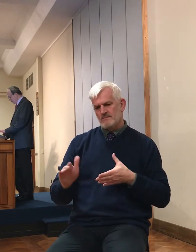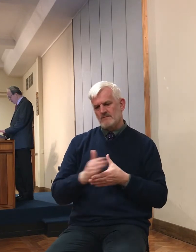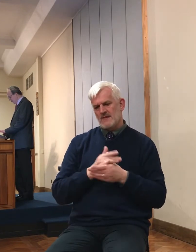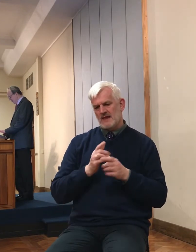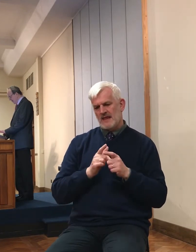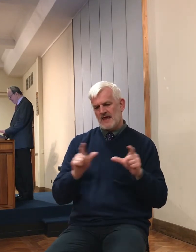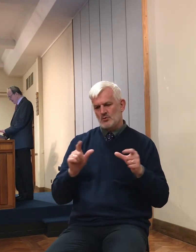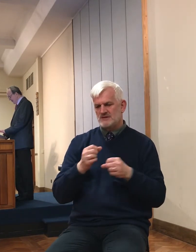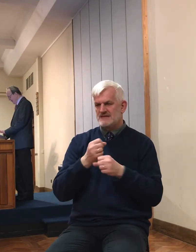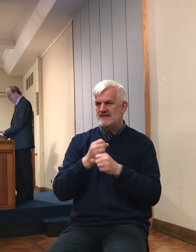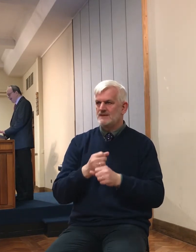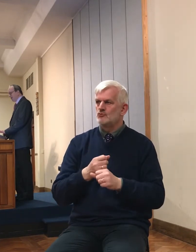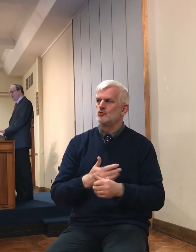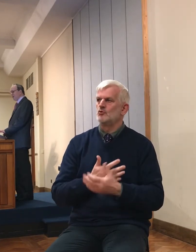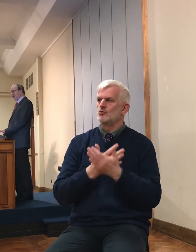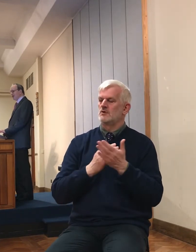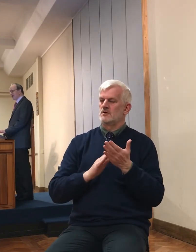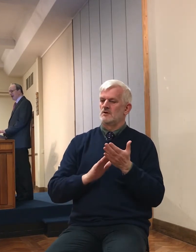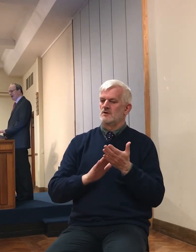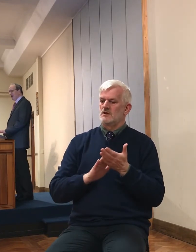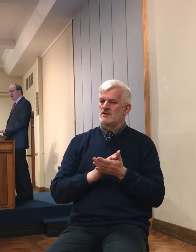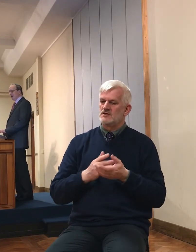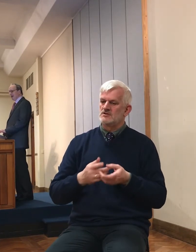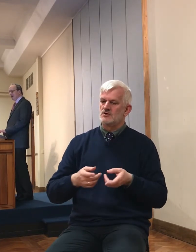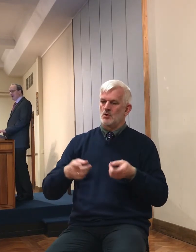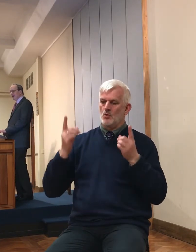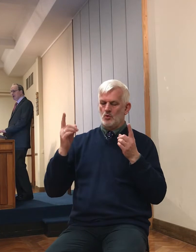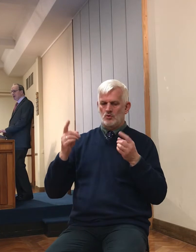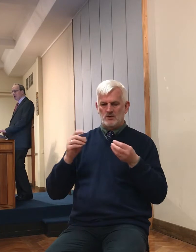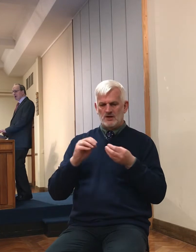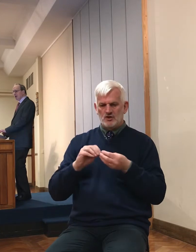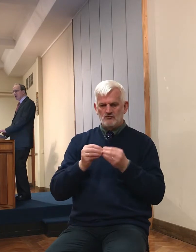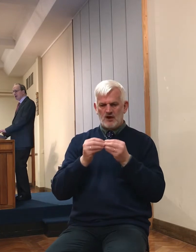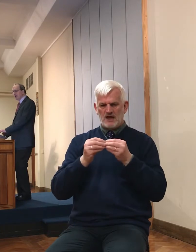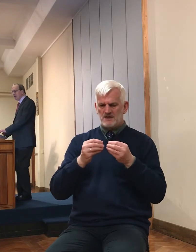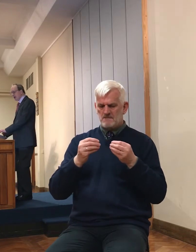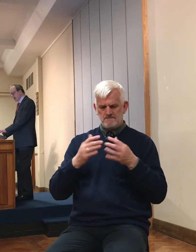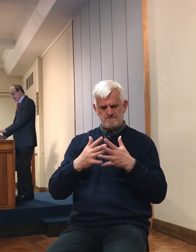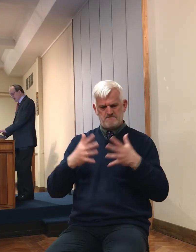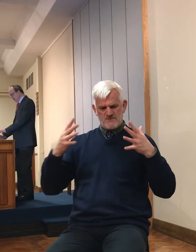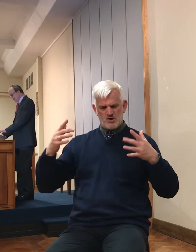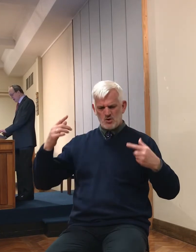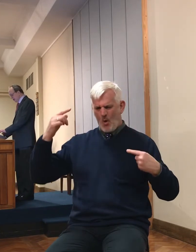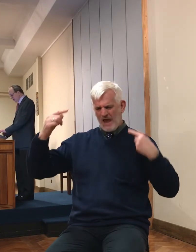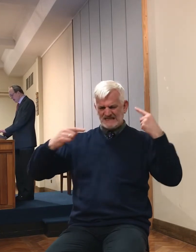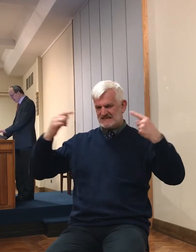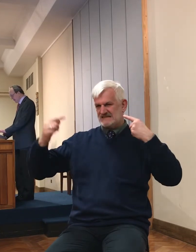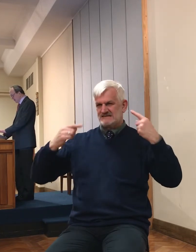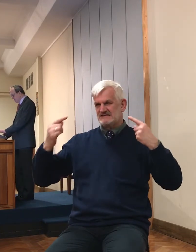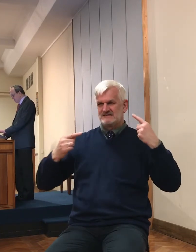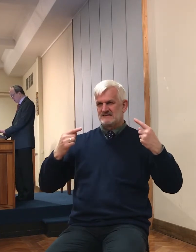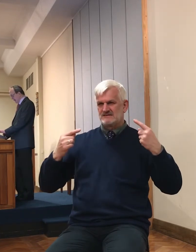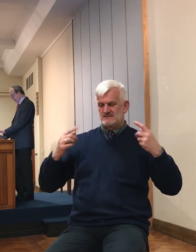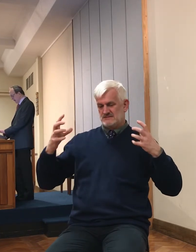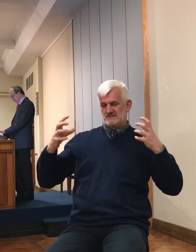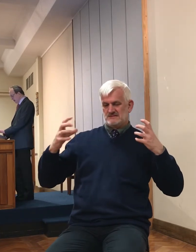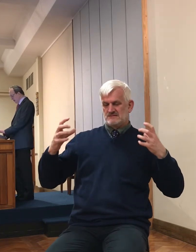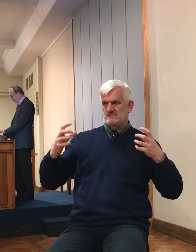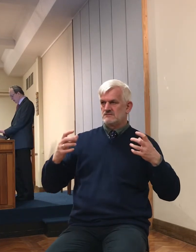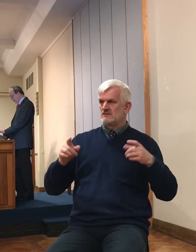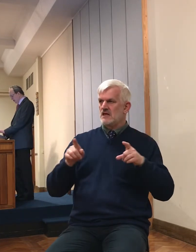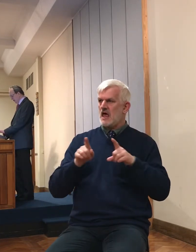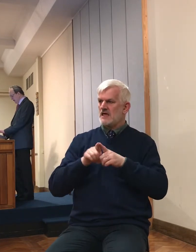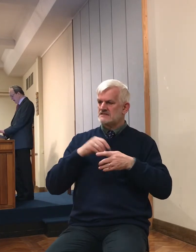the Lord created a tremendous clamor and noise. Some people translate it penny,